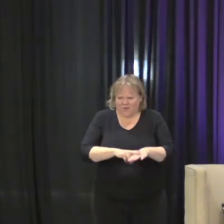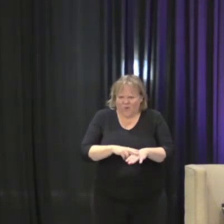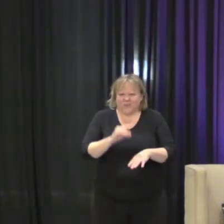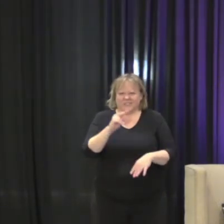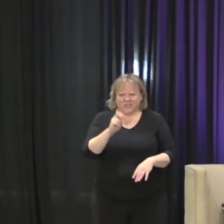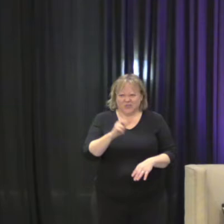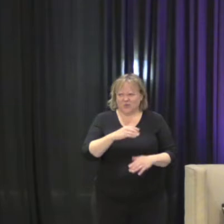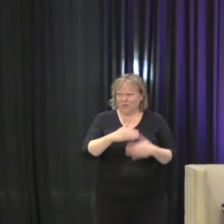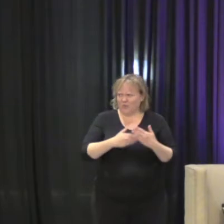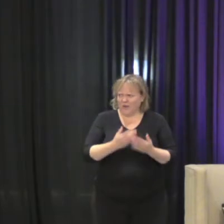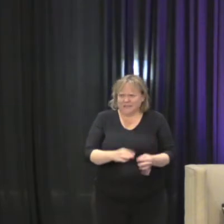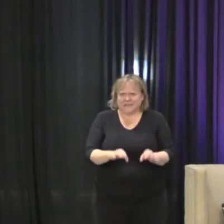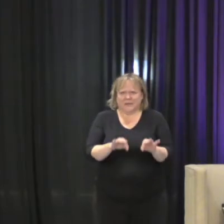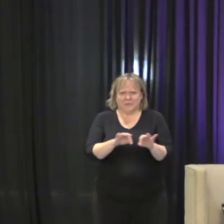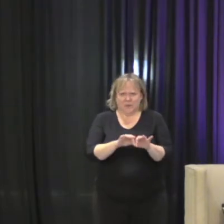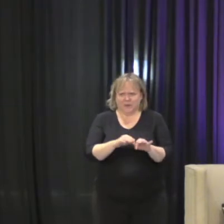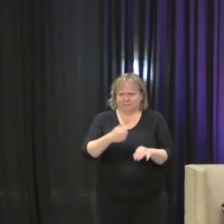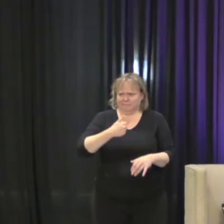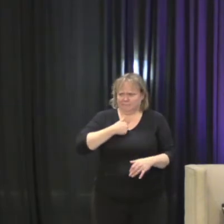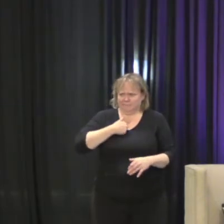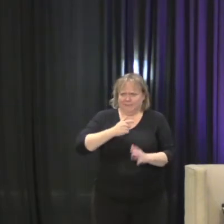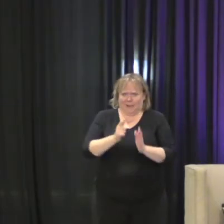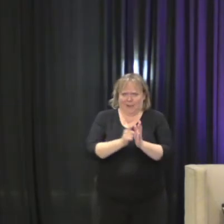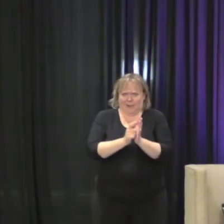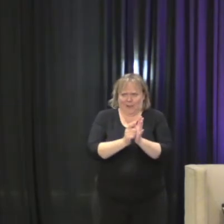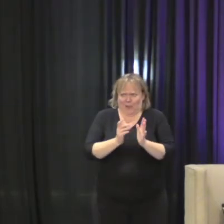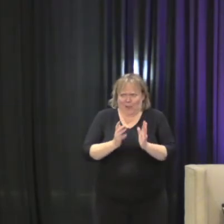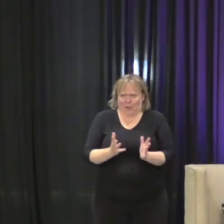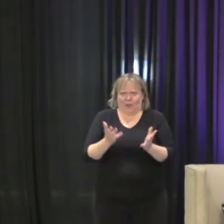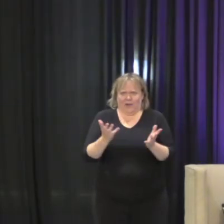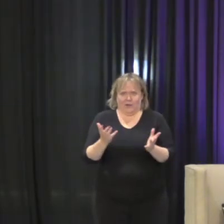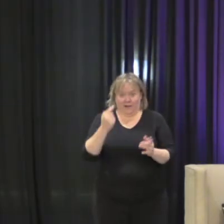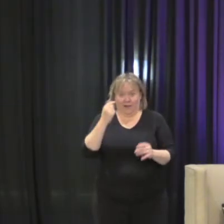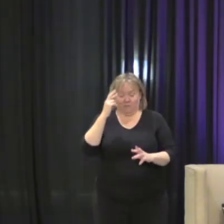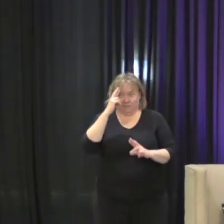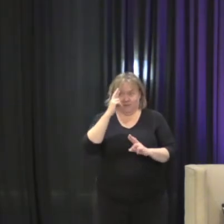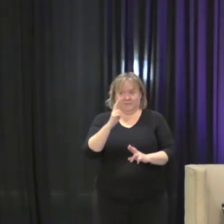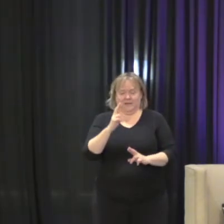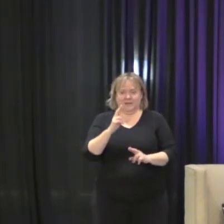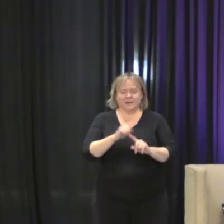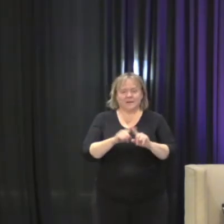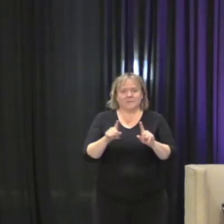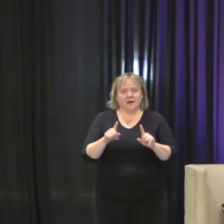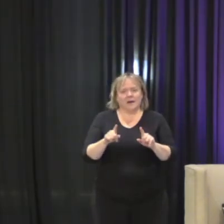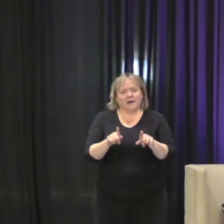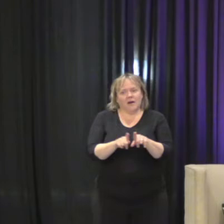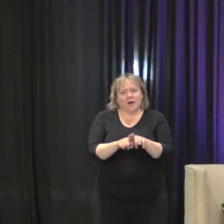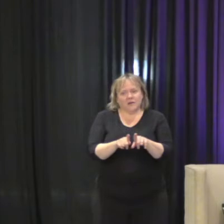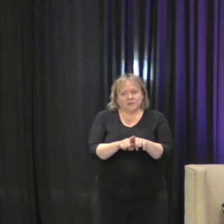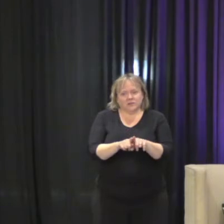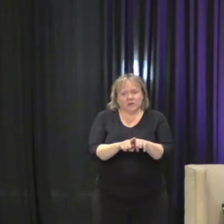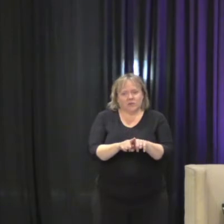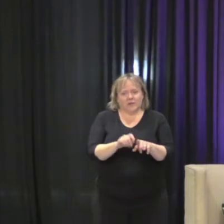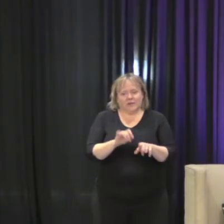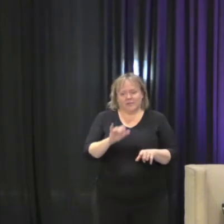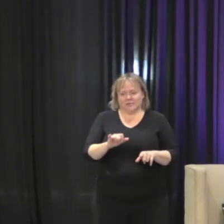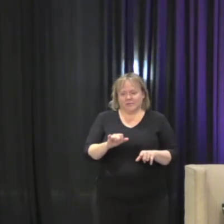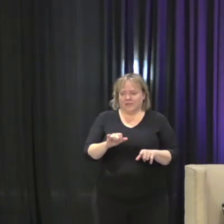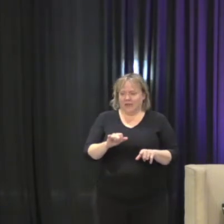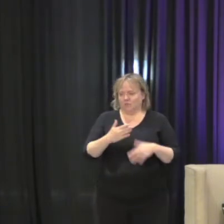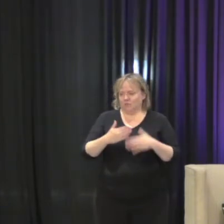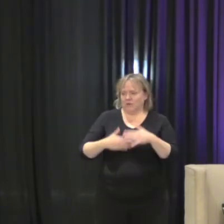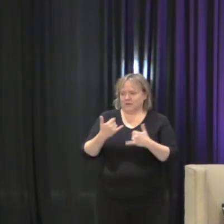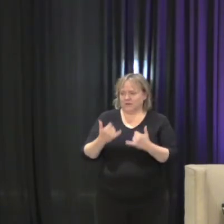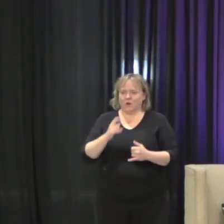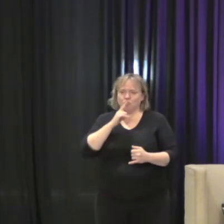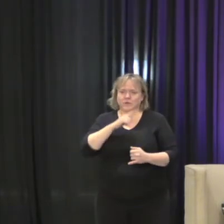dearly, as my previous presentation just made clear, but it's all a show, right? It's all a